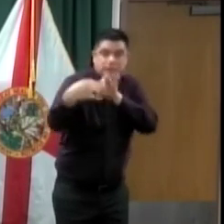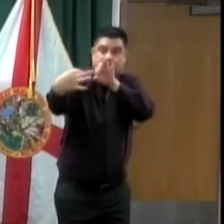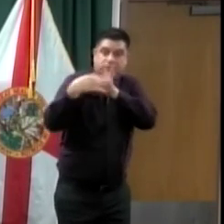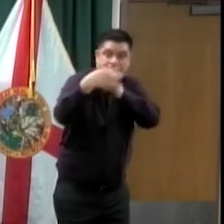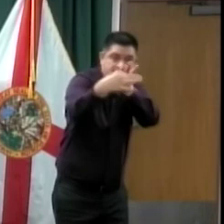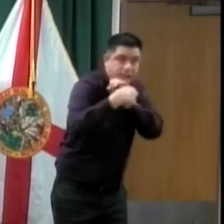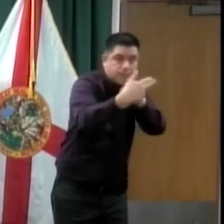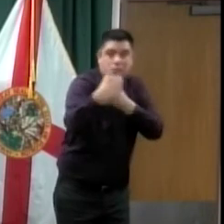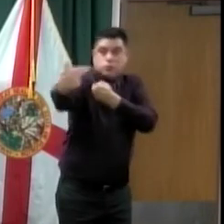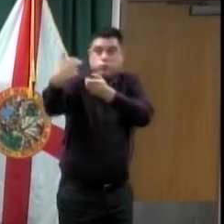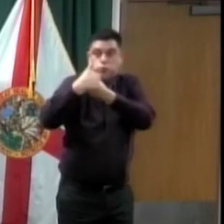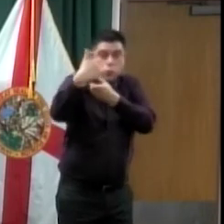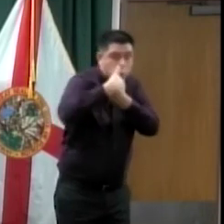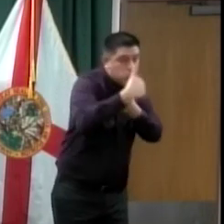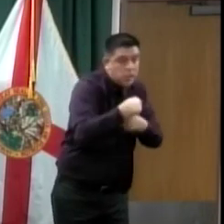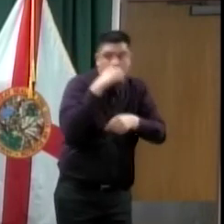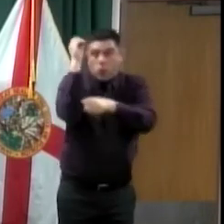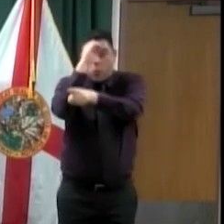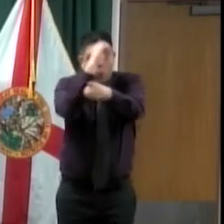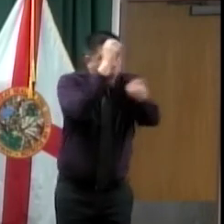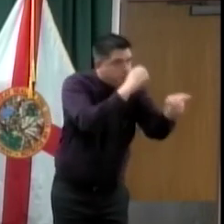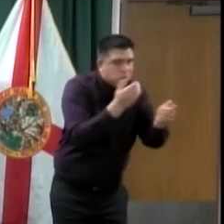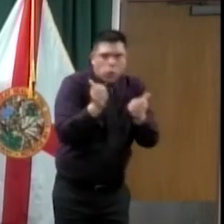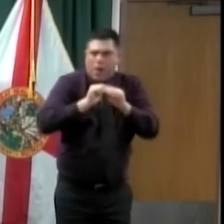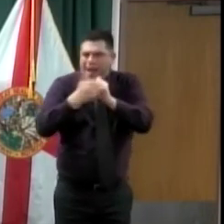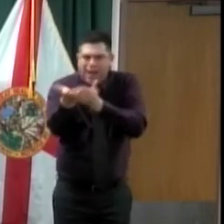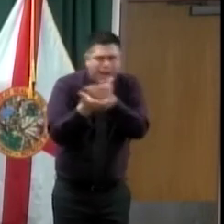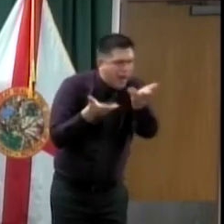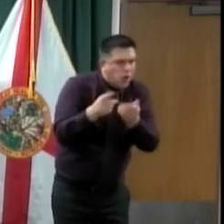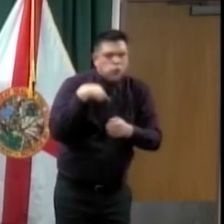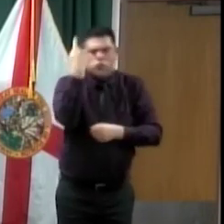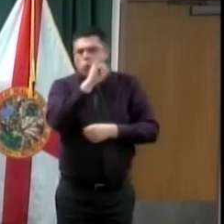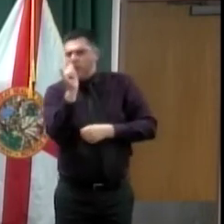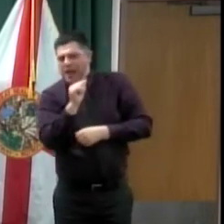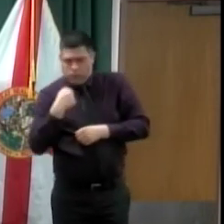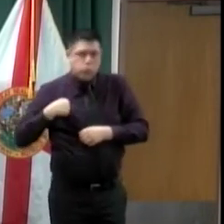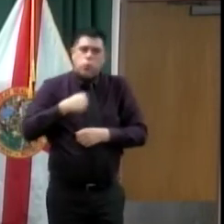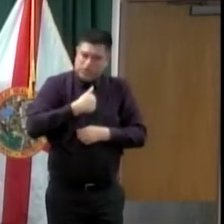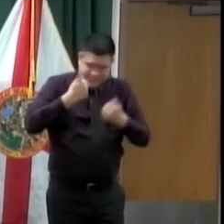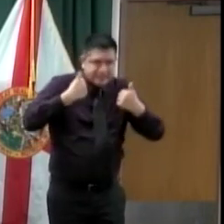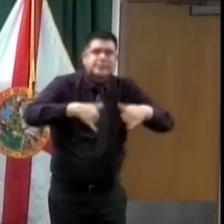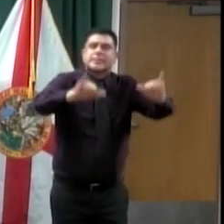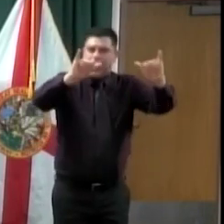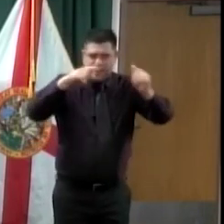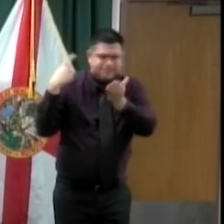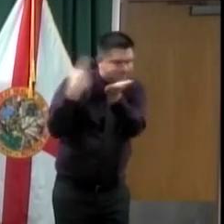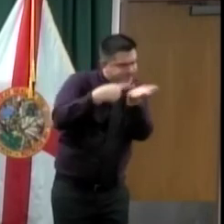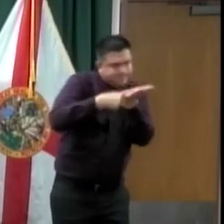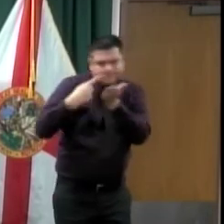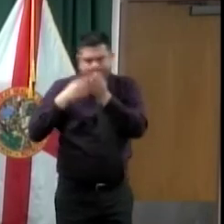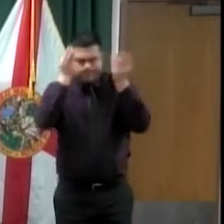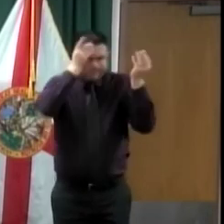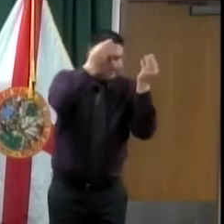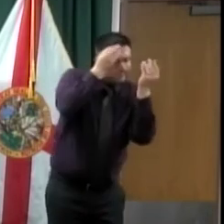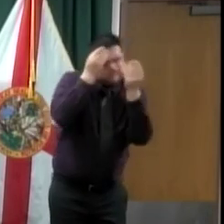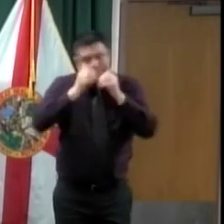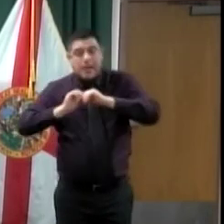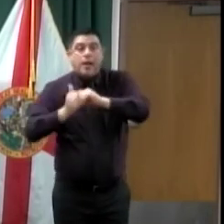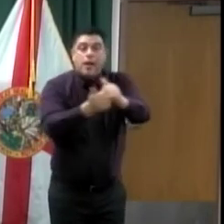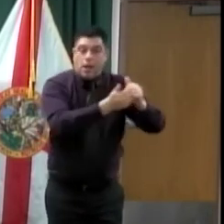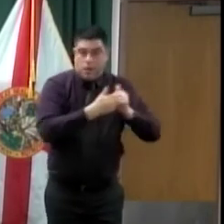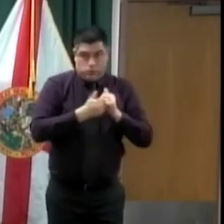belief is we'll get there with patients from the community. I also want to take a minute and remind everyone why a lot of people are staying at home.